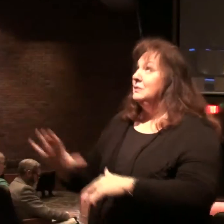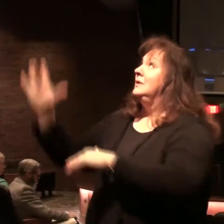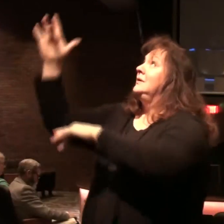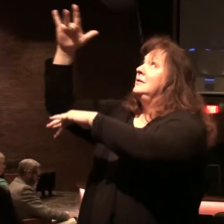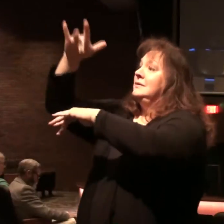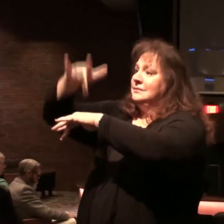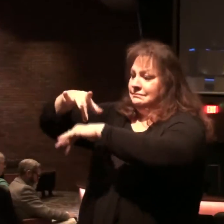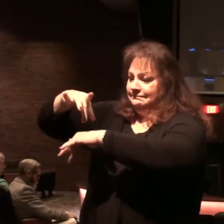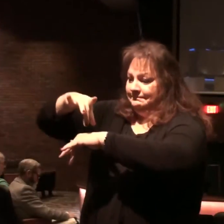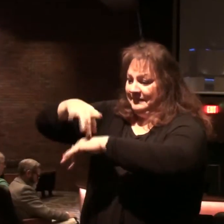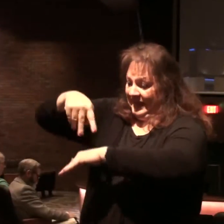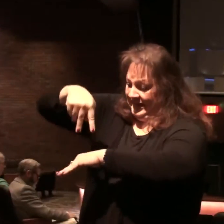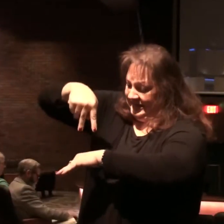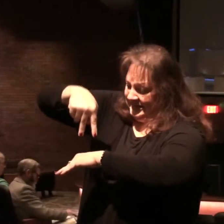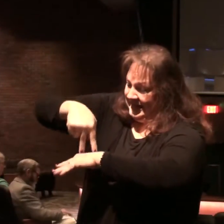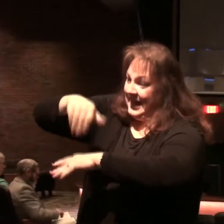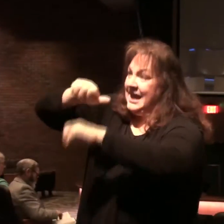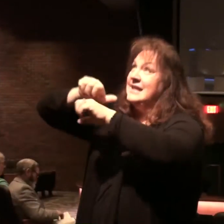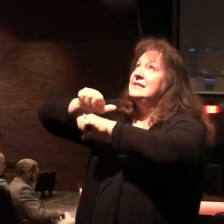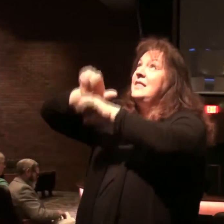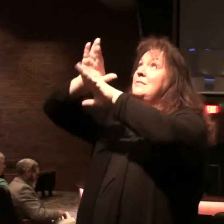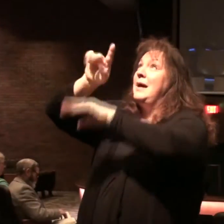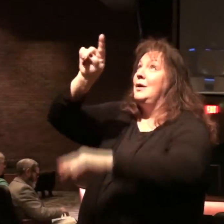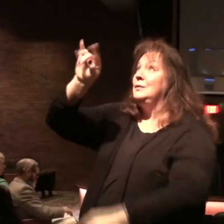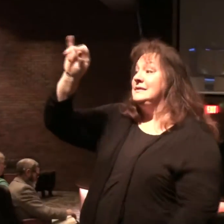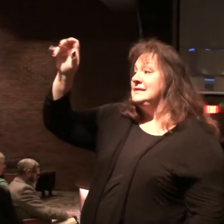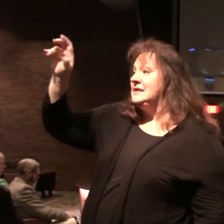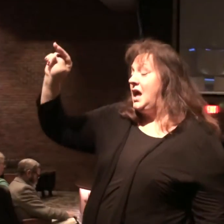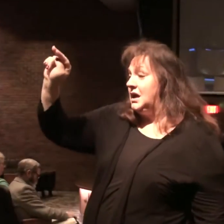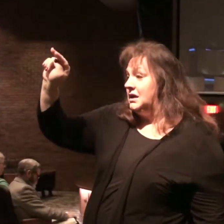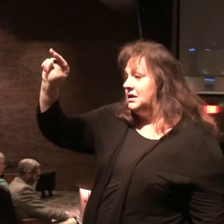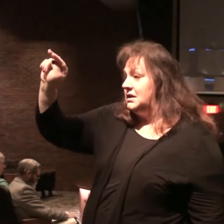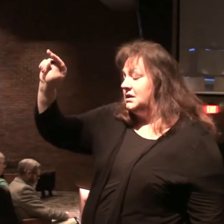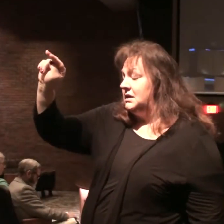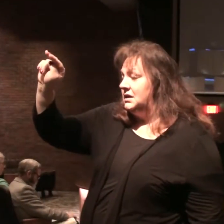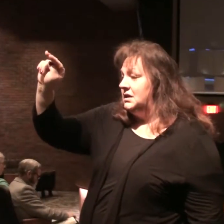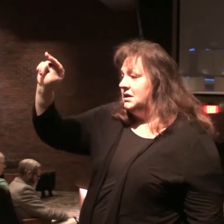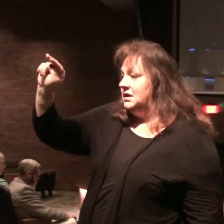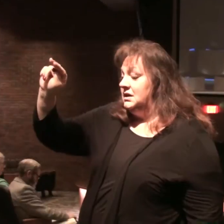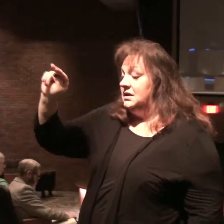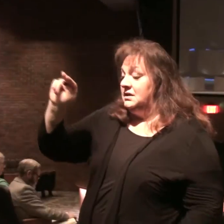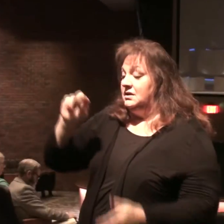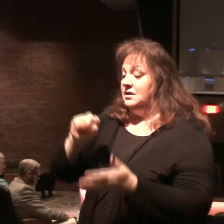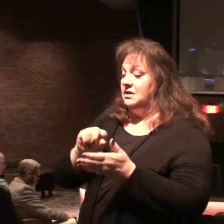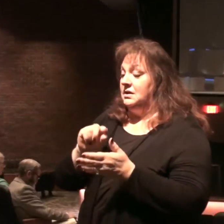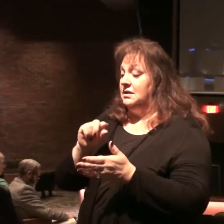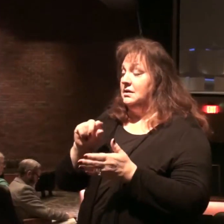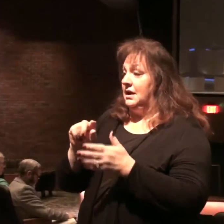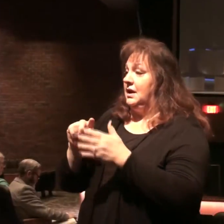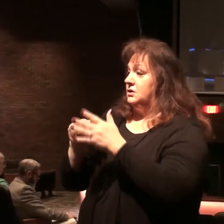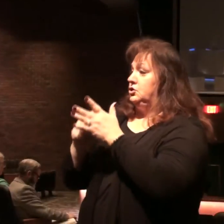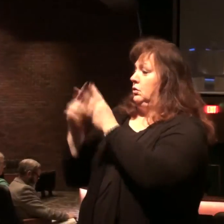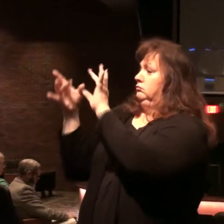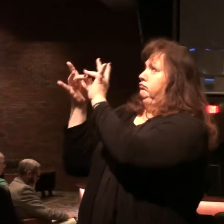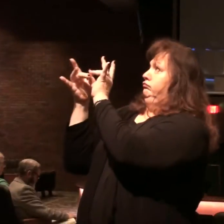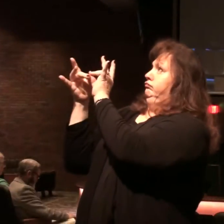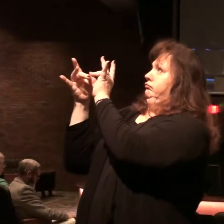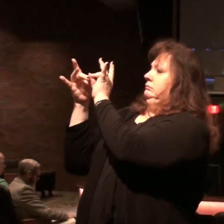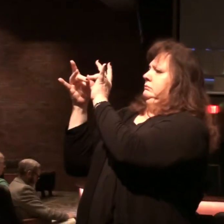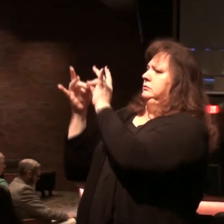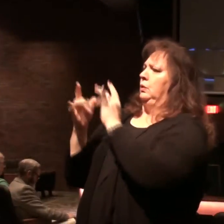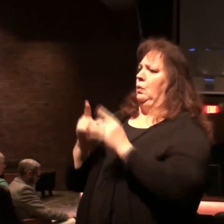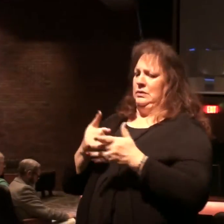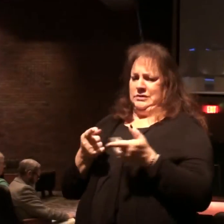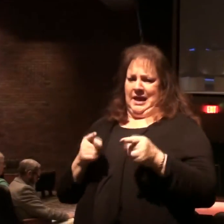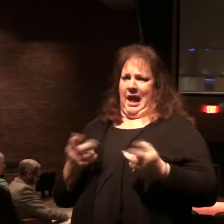back to stand on Mount Zion, as he talked about in the opening verses of this chapter?